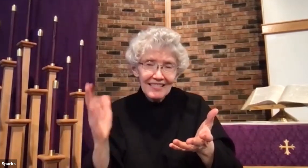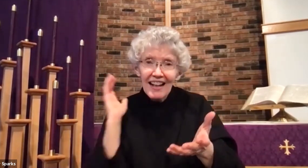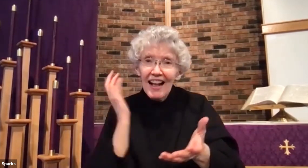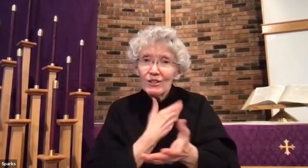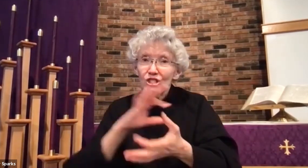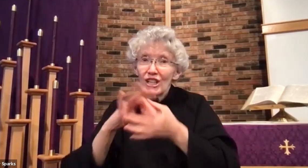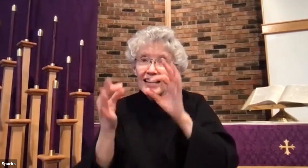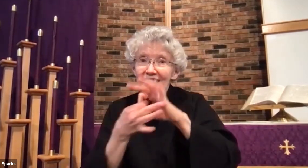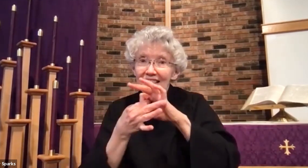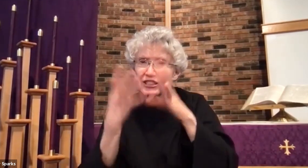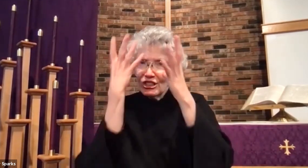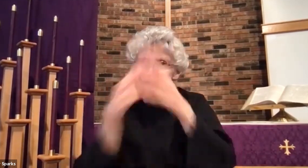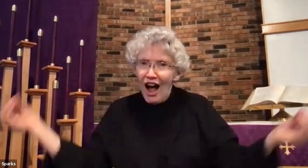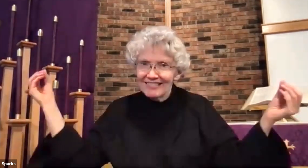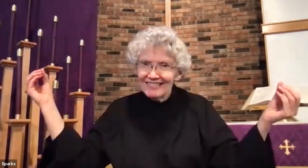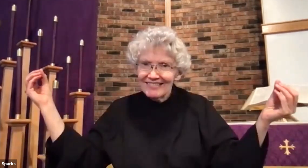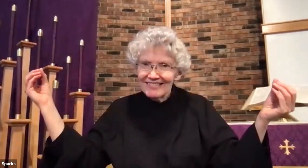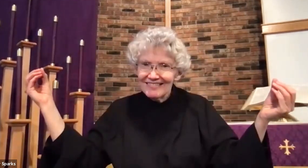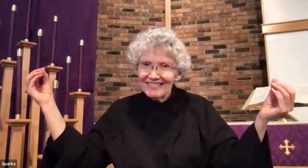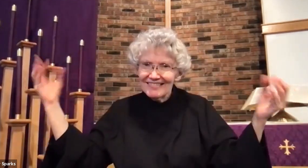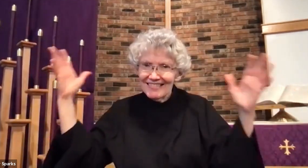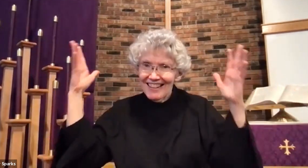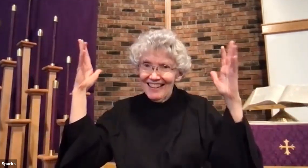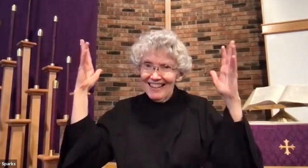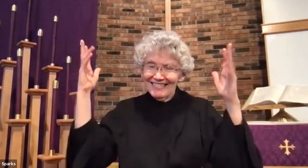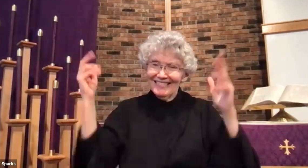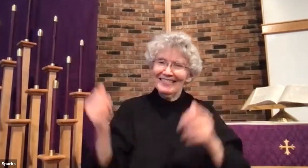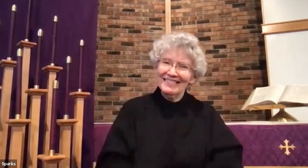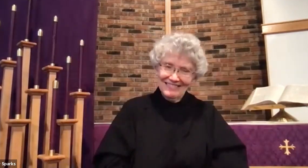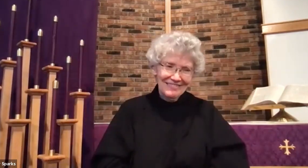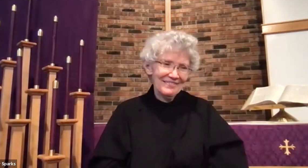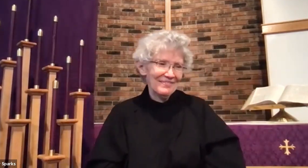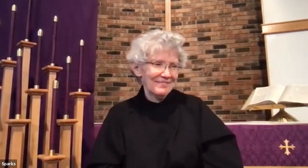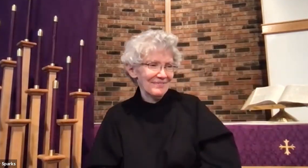our chains are gone. and lover and let us let And